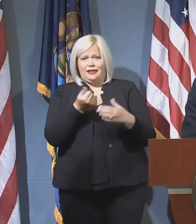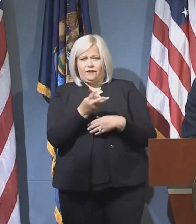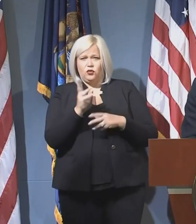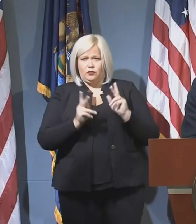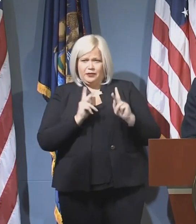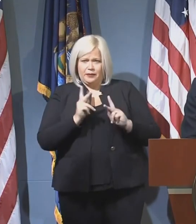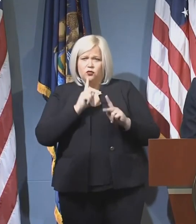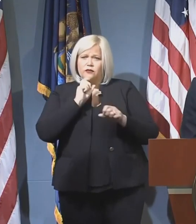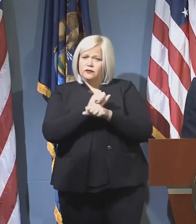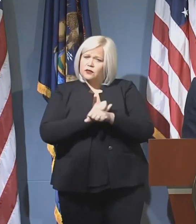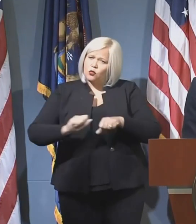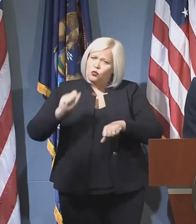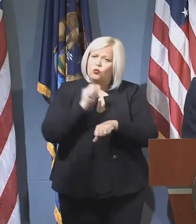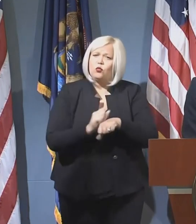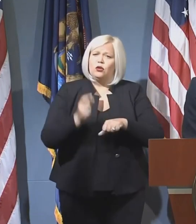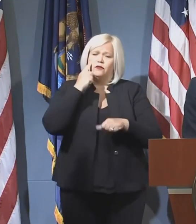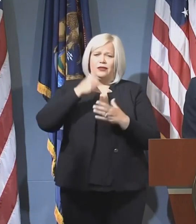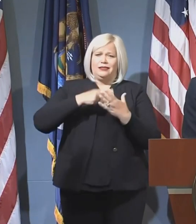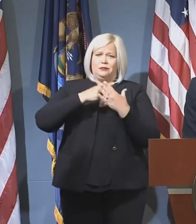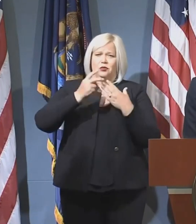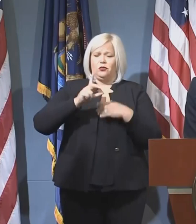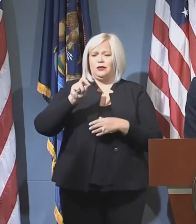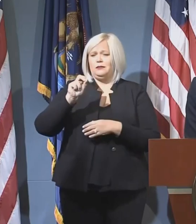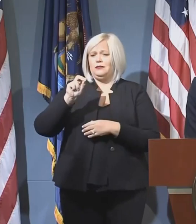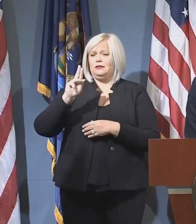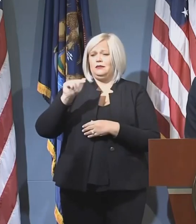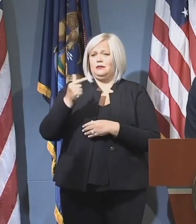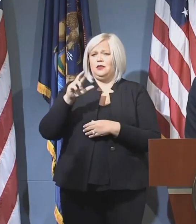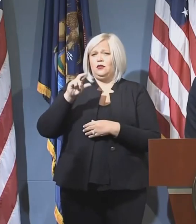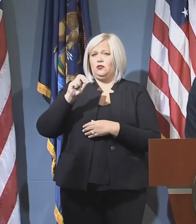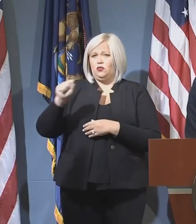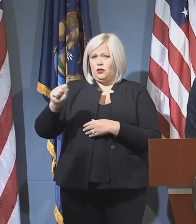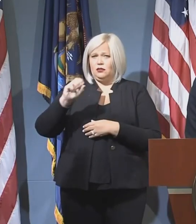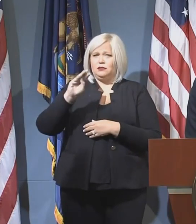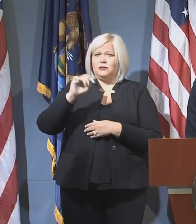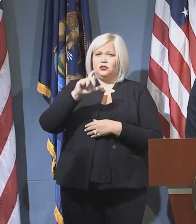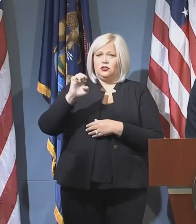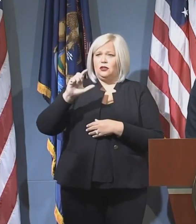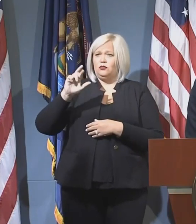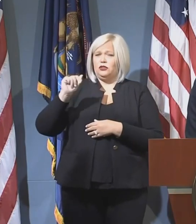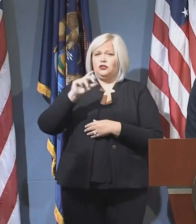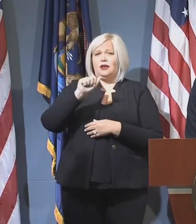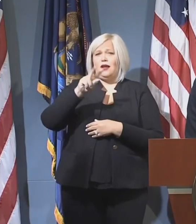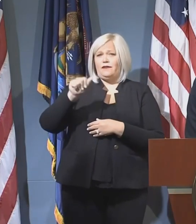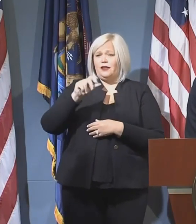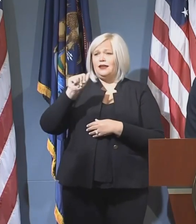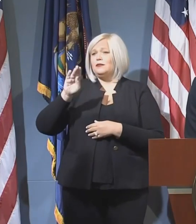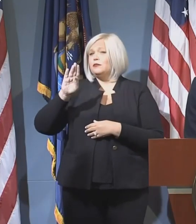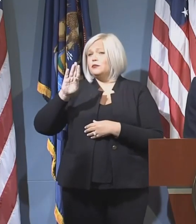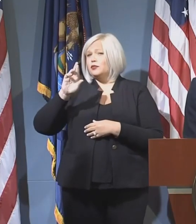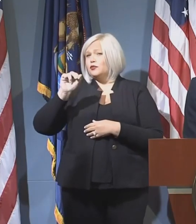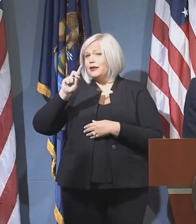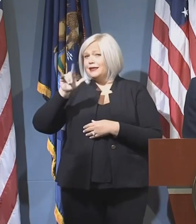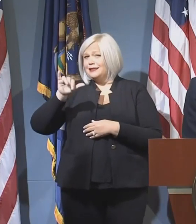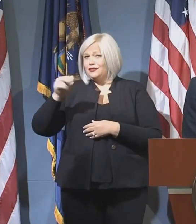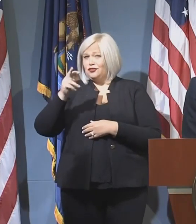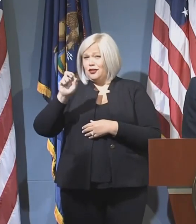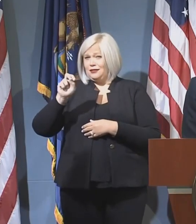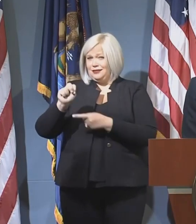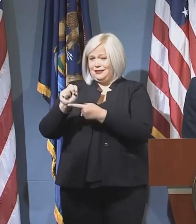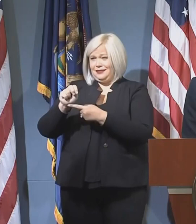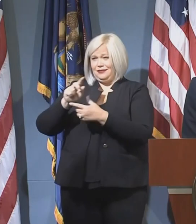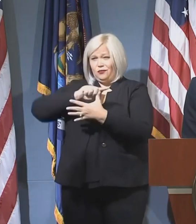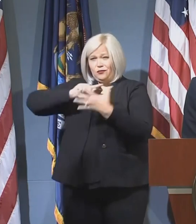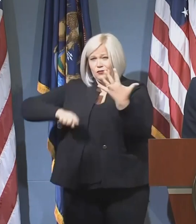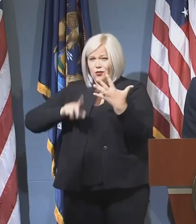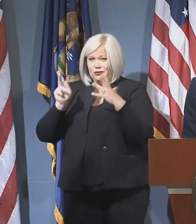few people who've worked really hard on this program. Doug Ross, Michelle Richard, Ava Atari, and Brandi Johnson. It's because of their work